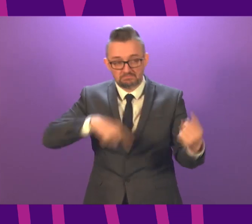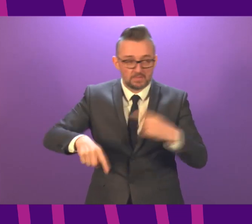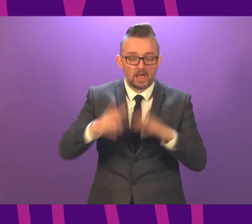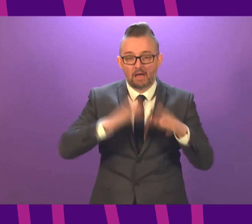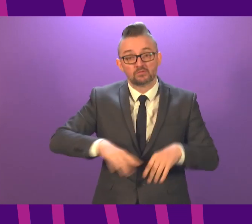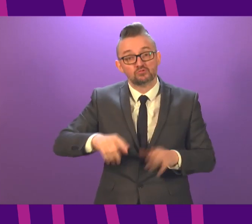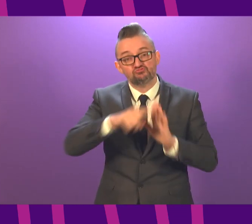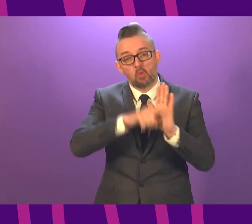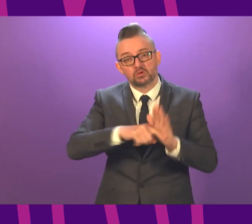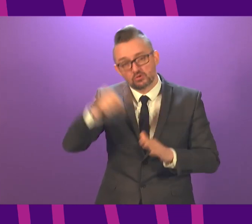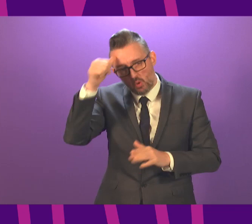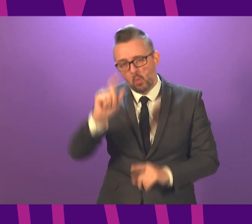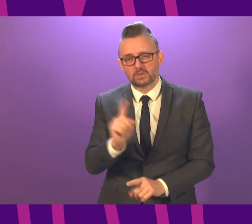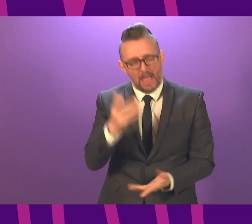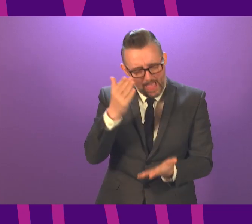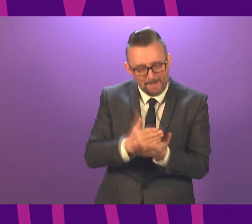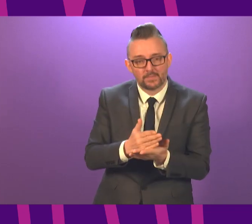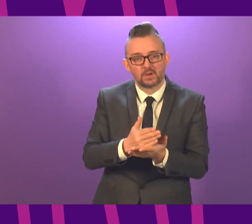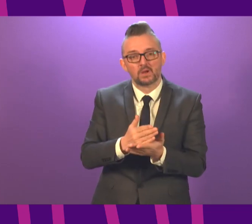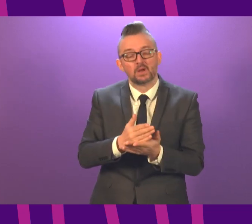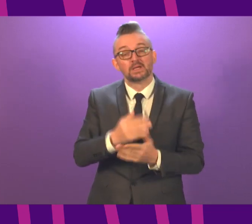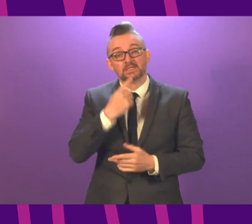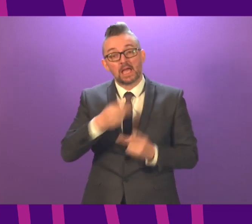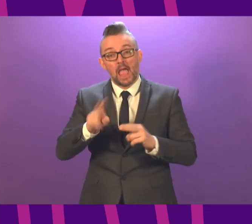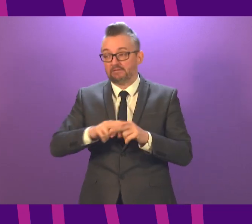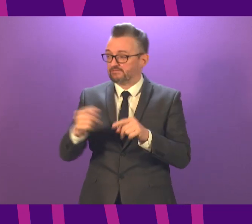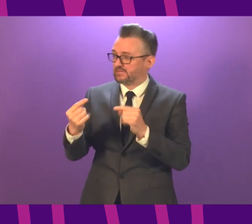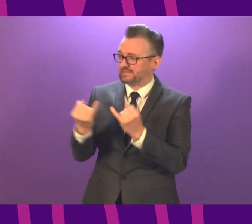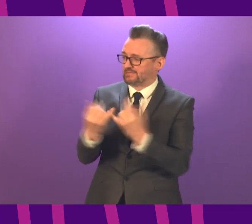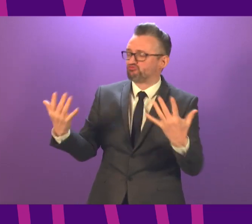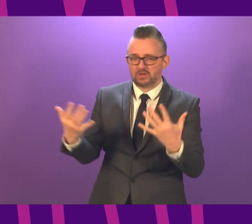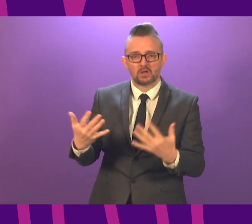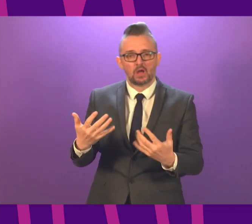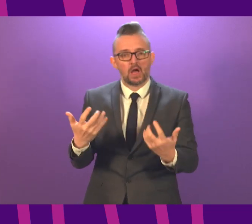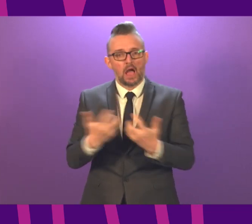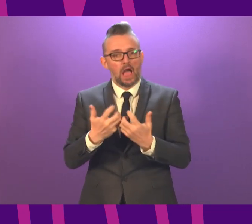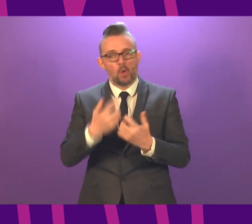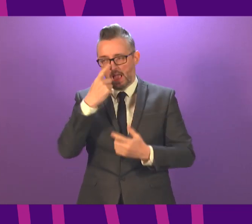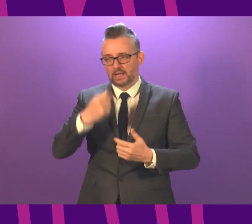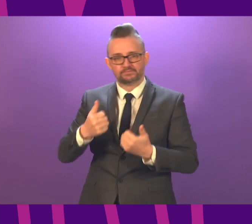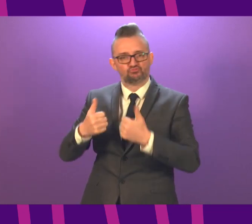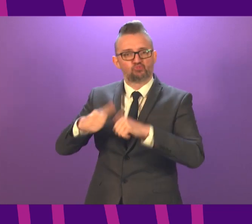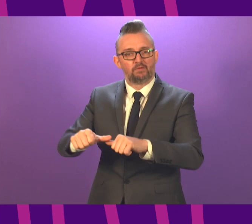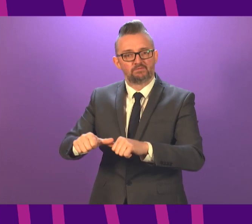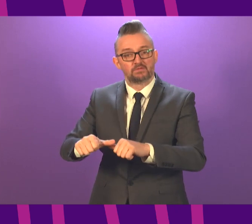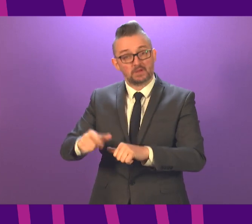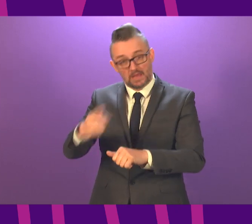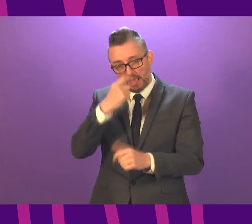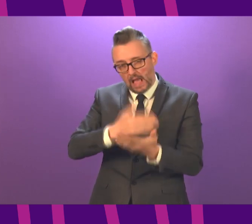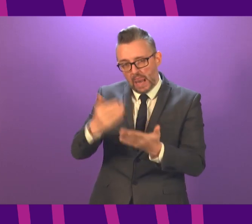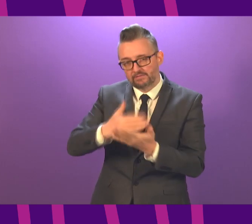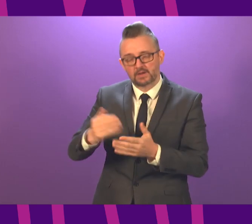are, how they will apply to them and what recourse exists where there is conflict. So will the First Minister give clarity on these important points?